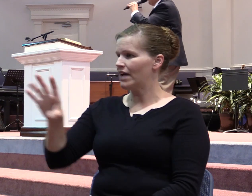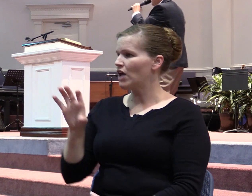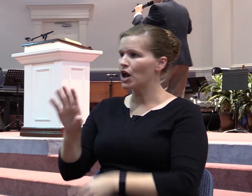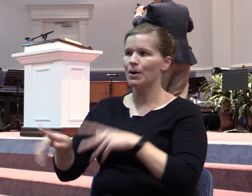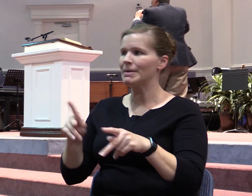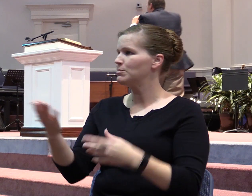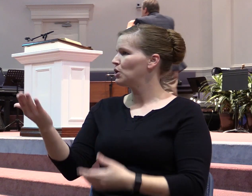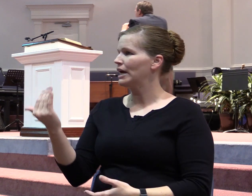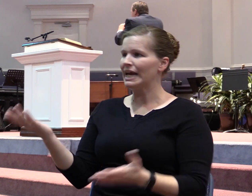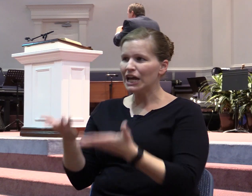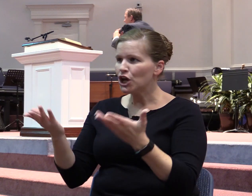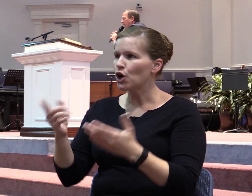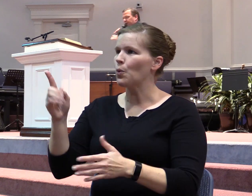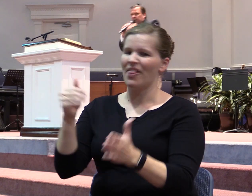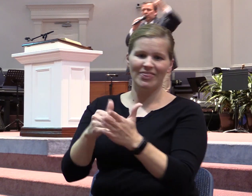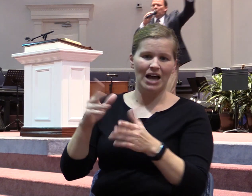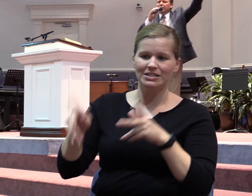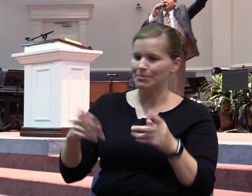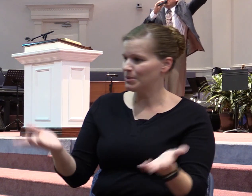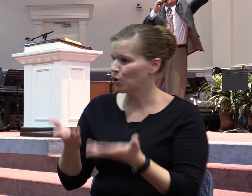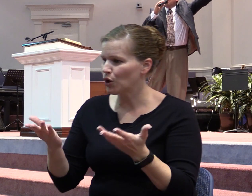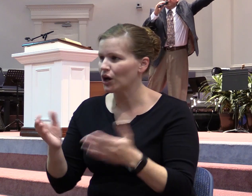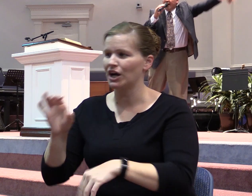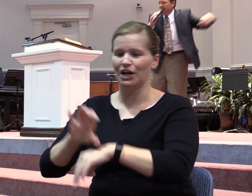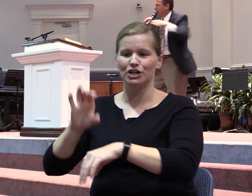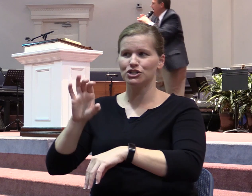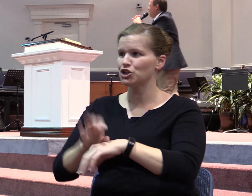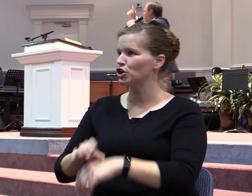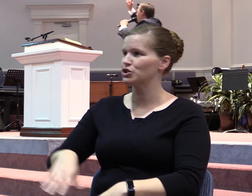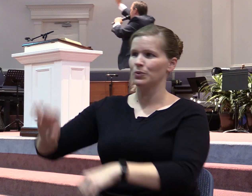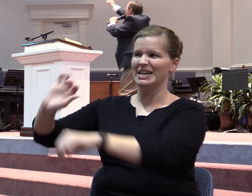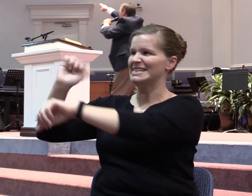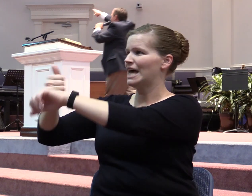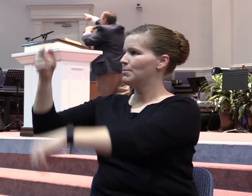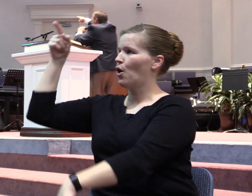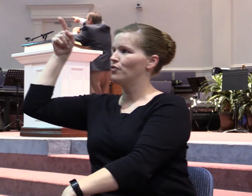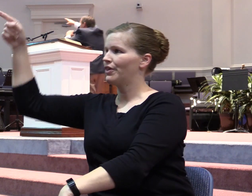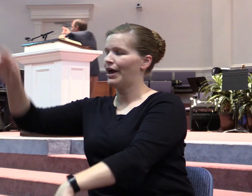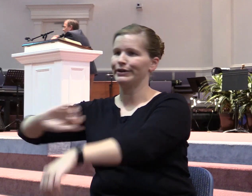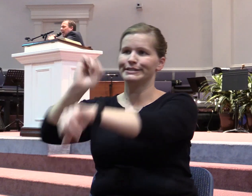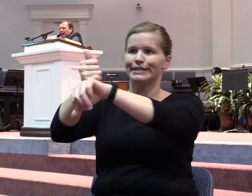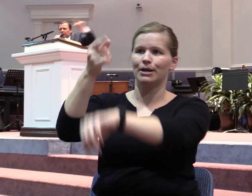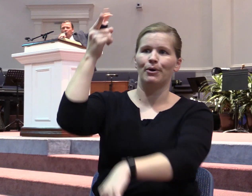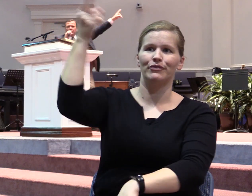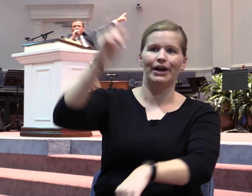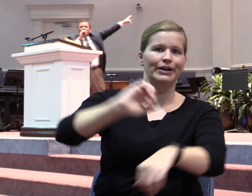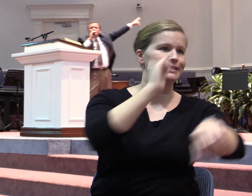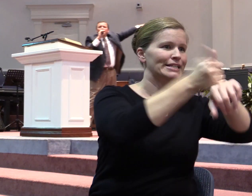then we want 1,000 and then we want a church over there and we want a church on the east side and we want a church up